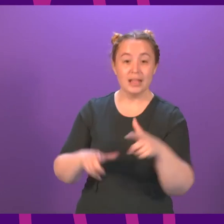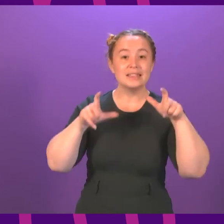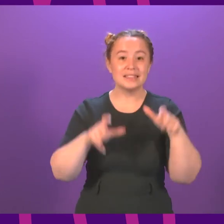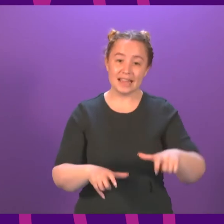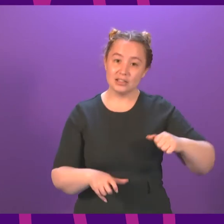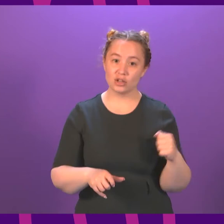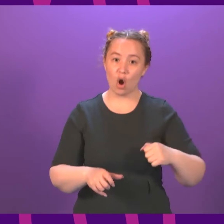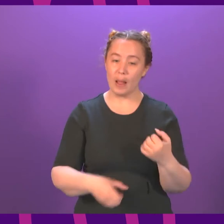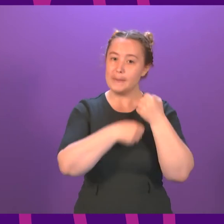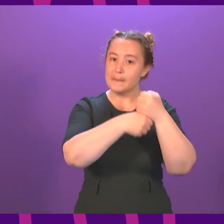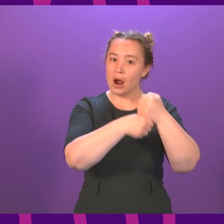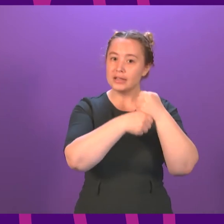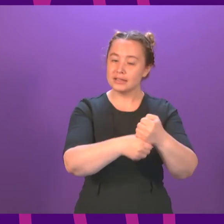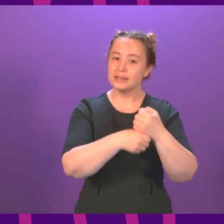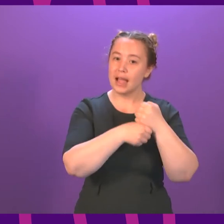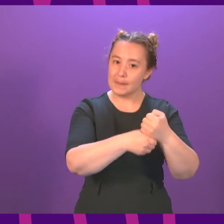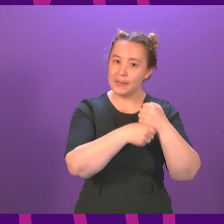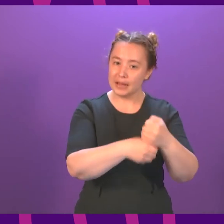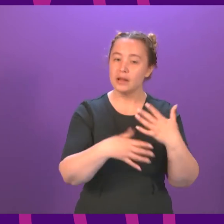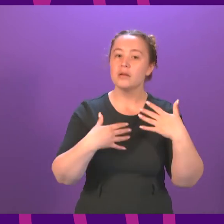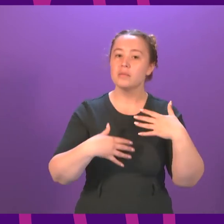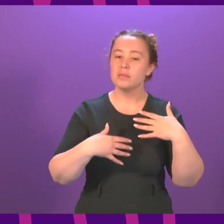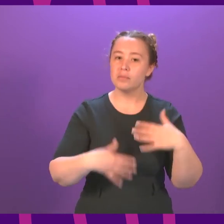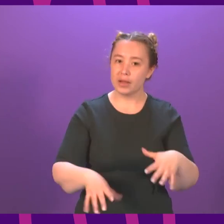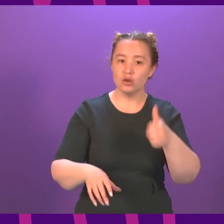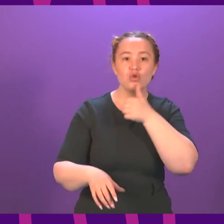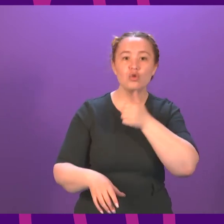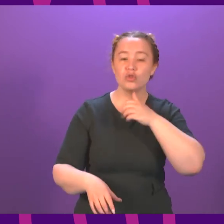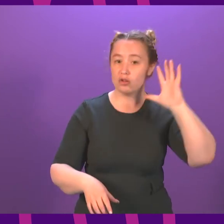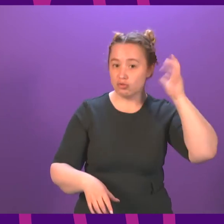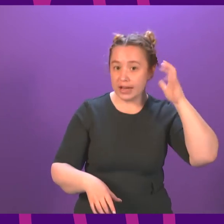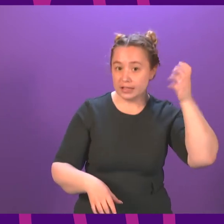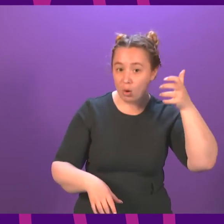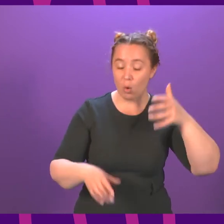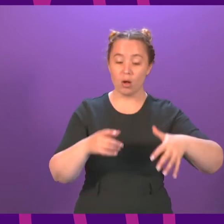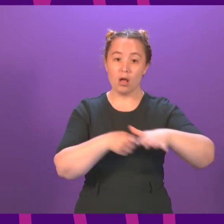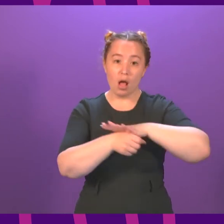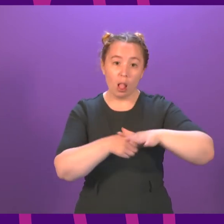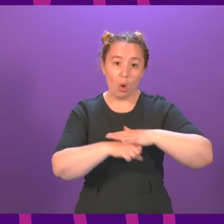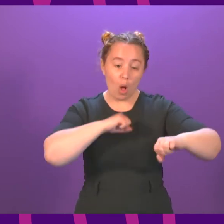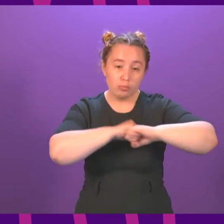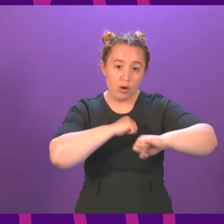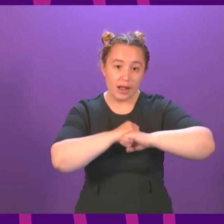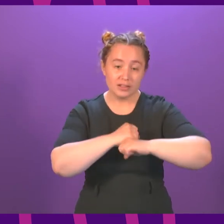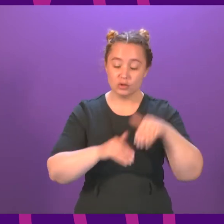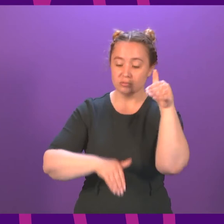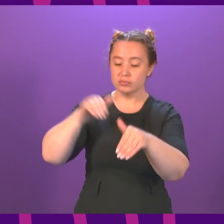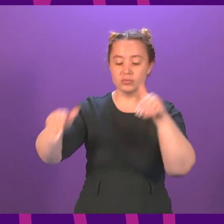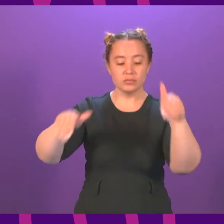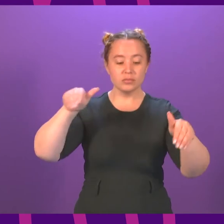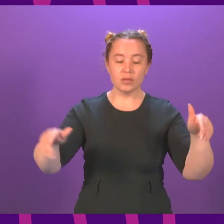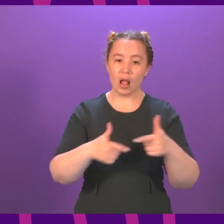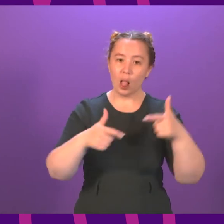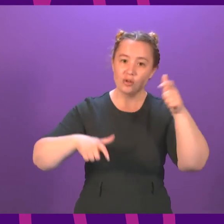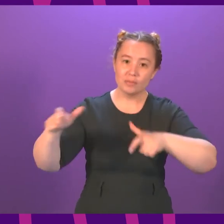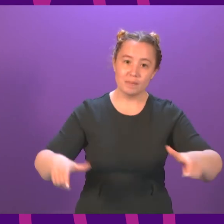has also restarted, as well as using social media. The campaign uses radio and local press to reach people who might not be online. We